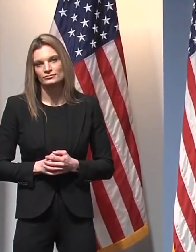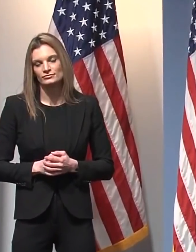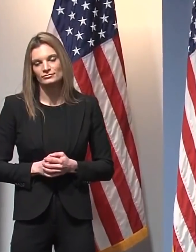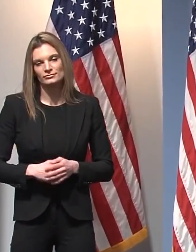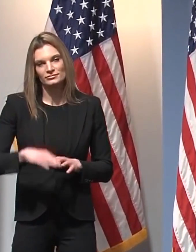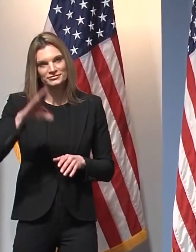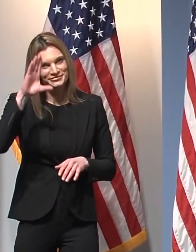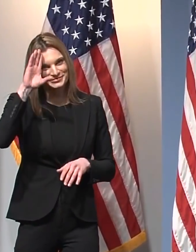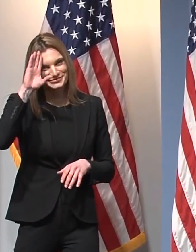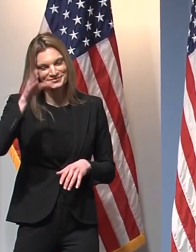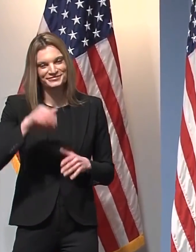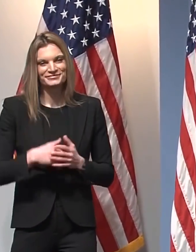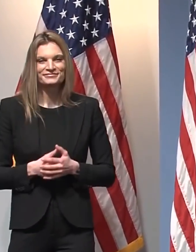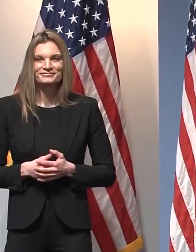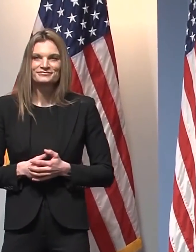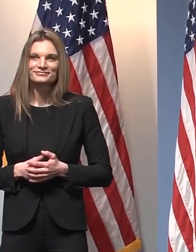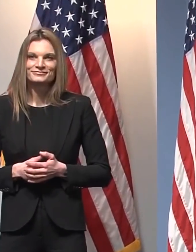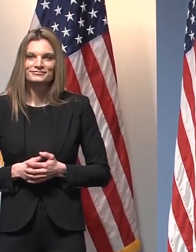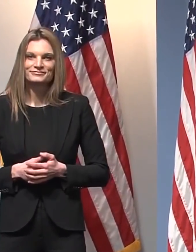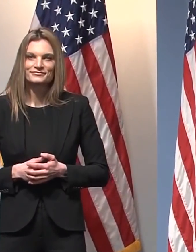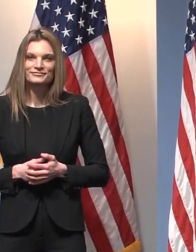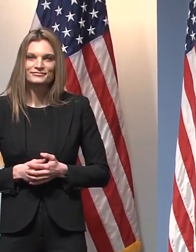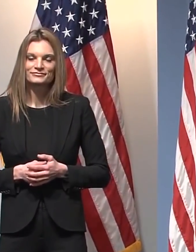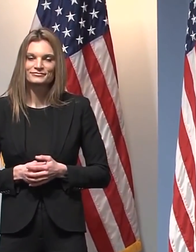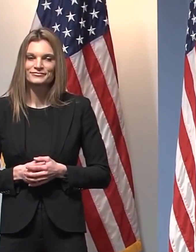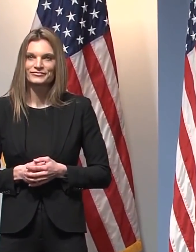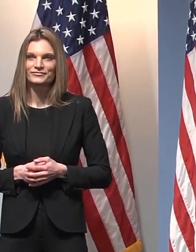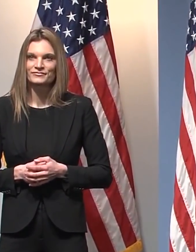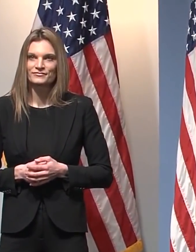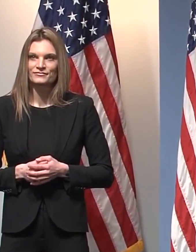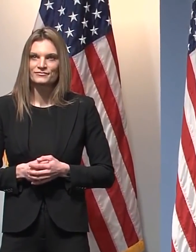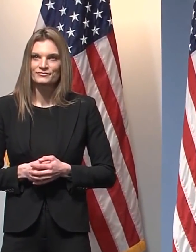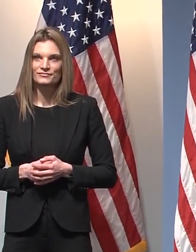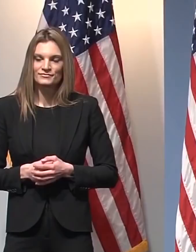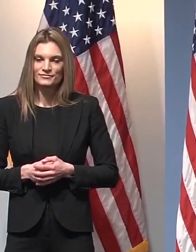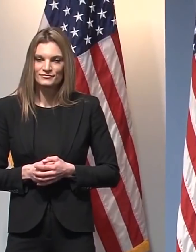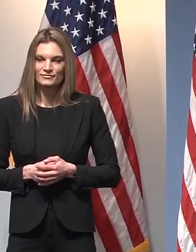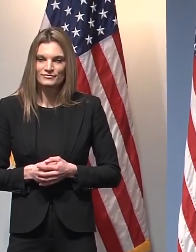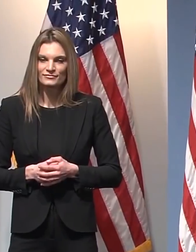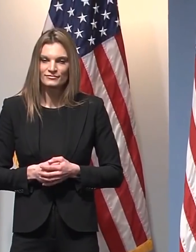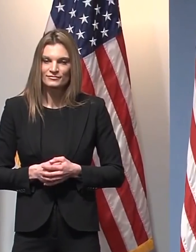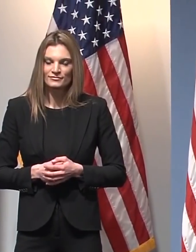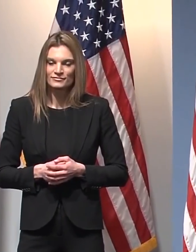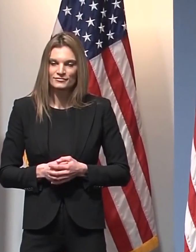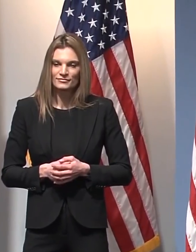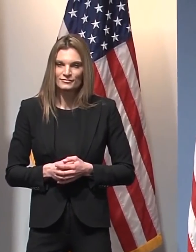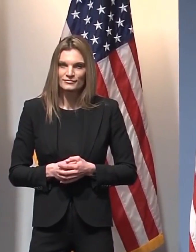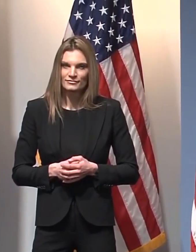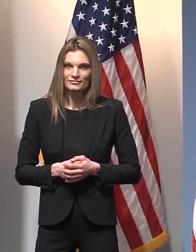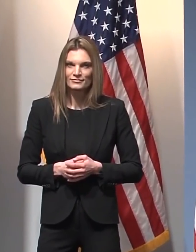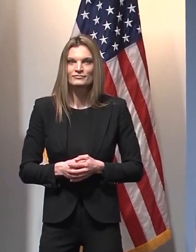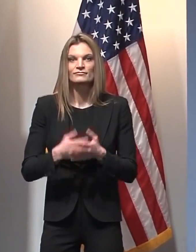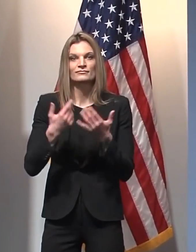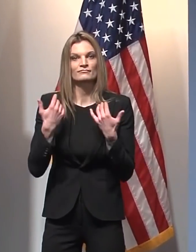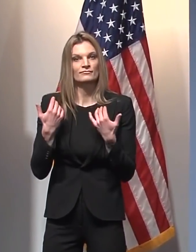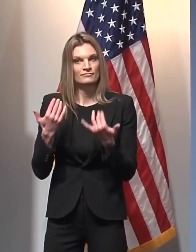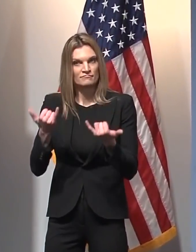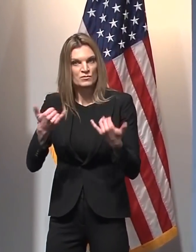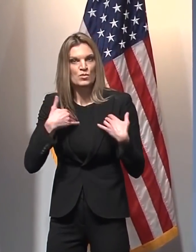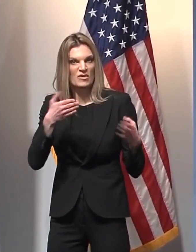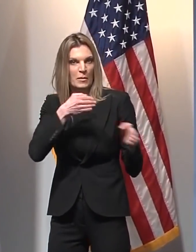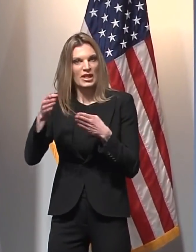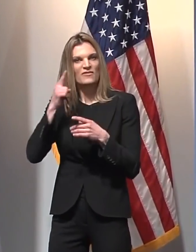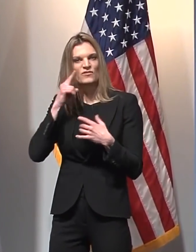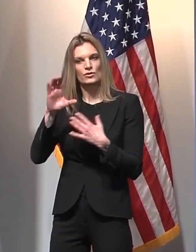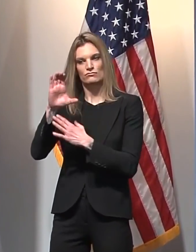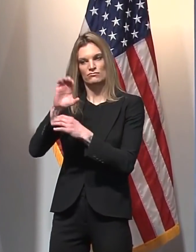Hello, Governor Whitmer. I was just wondering, now that we have both the House GOP and the House GOP the COVID relief plans. Both